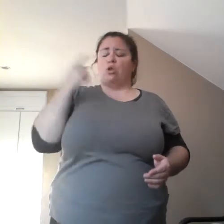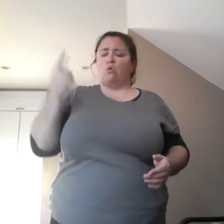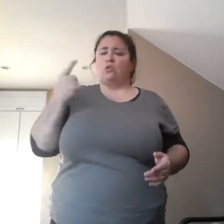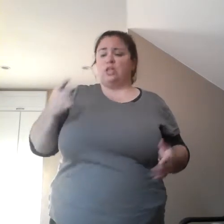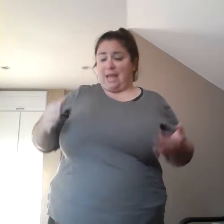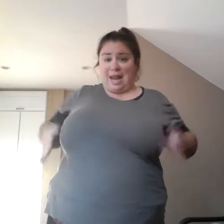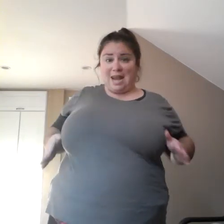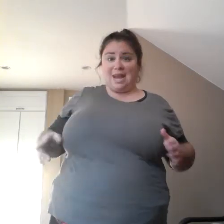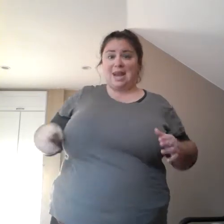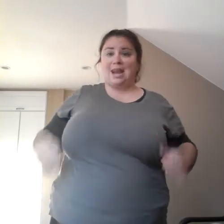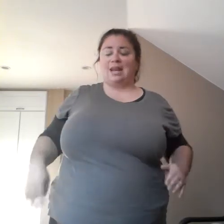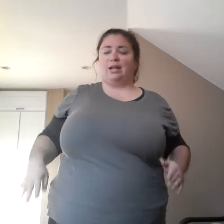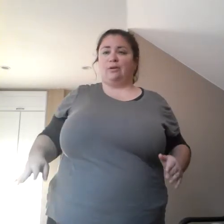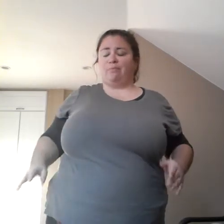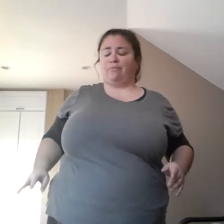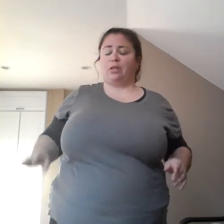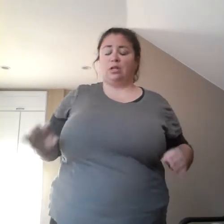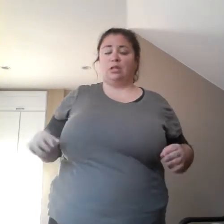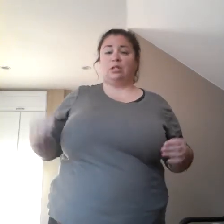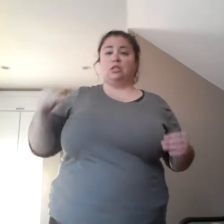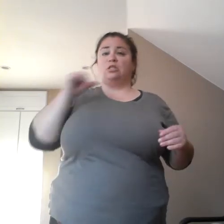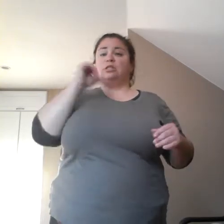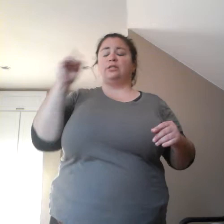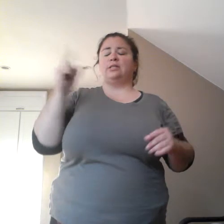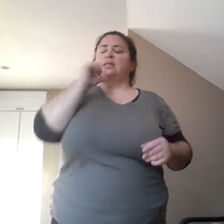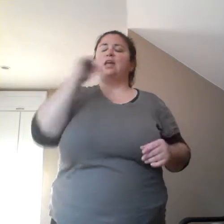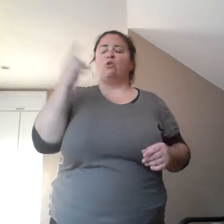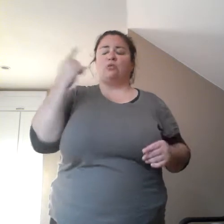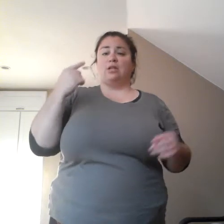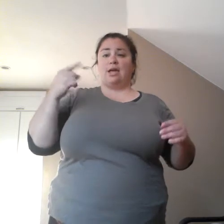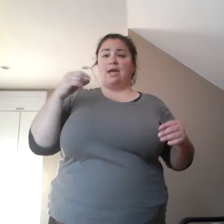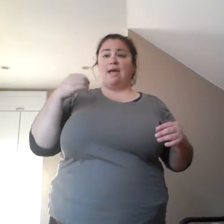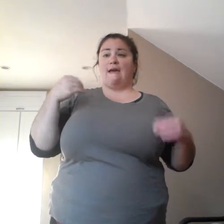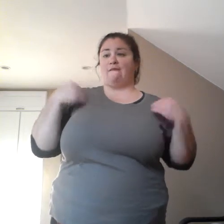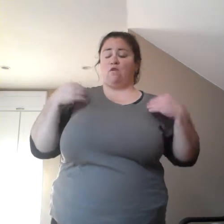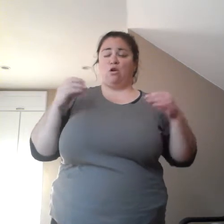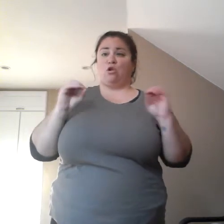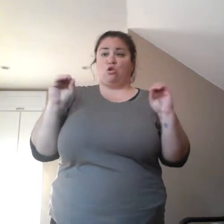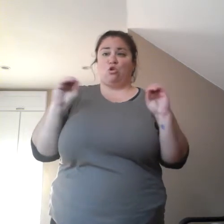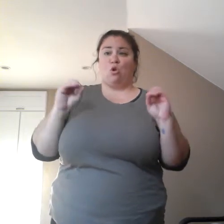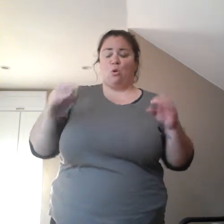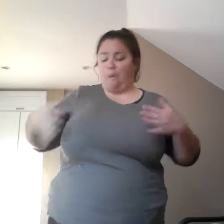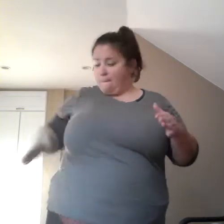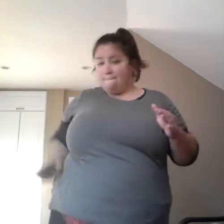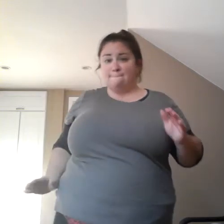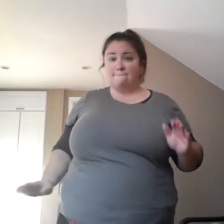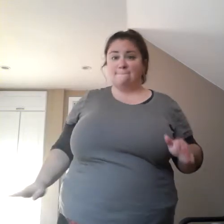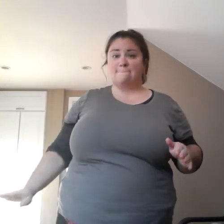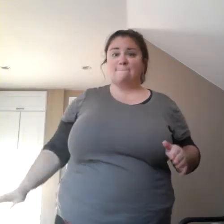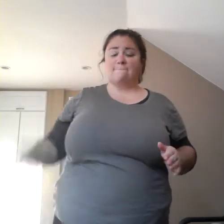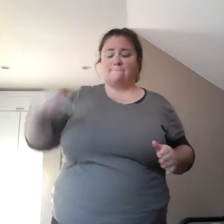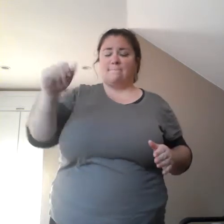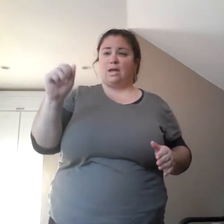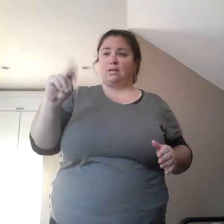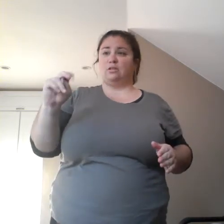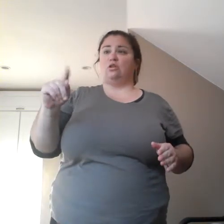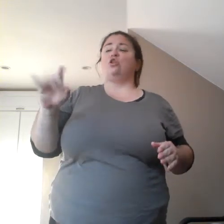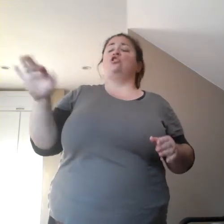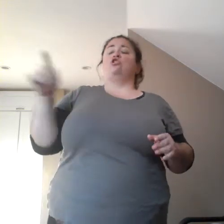um, top, naked from the top down, um, but she had also peed on the couch. And this is our general lobby area couch that a lot of